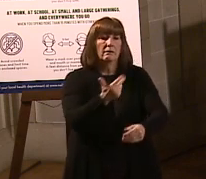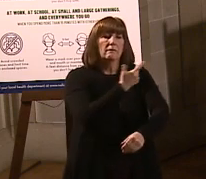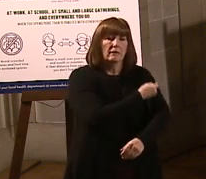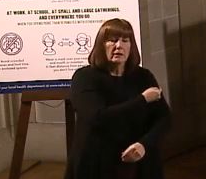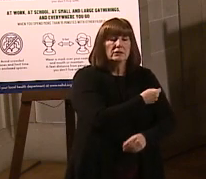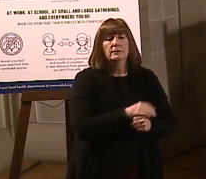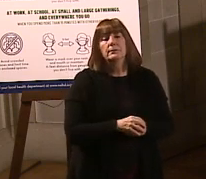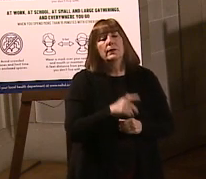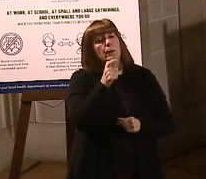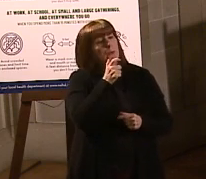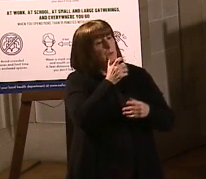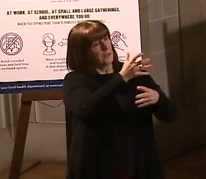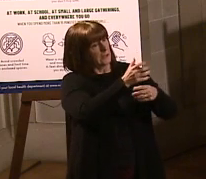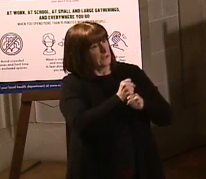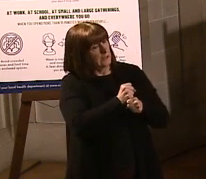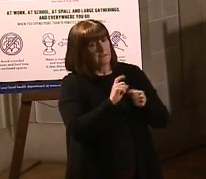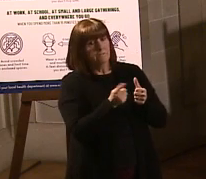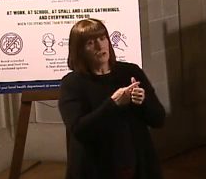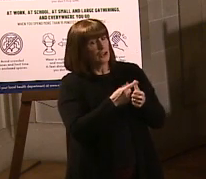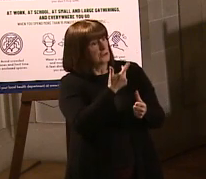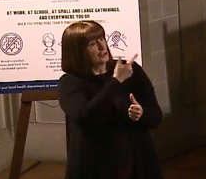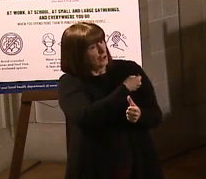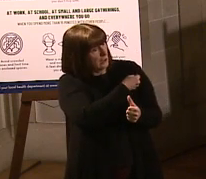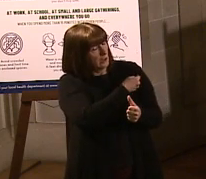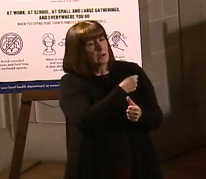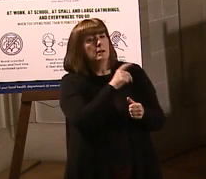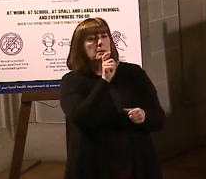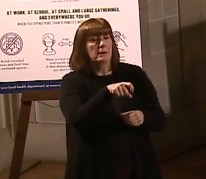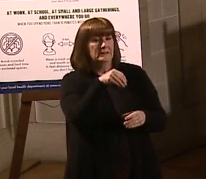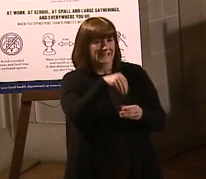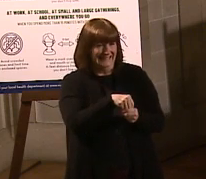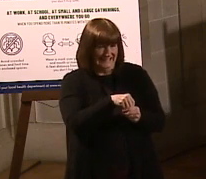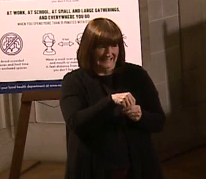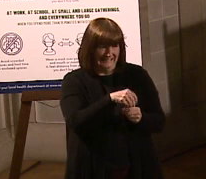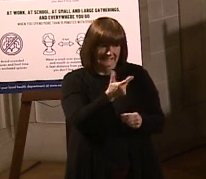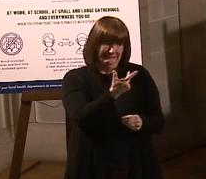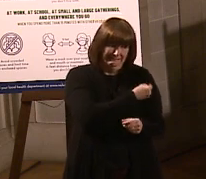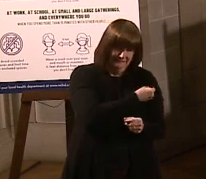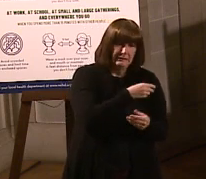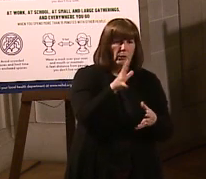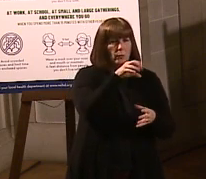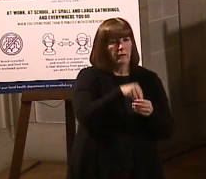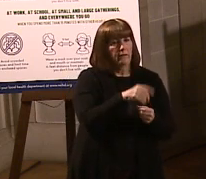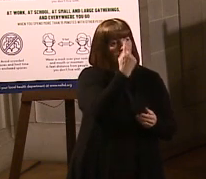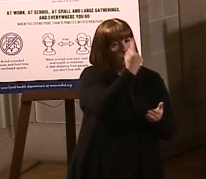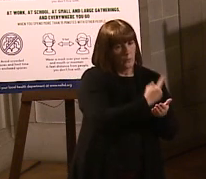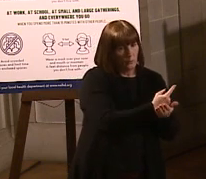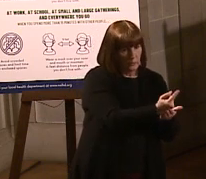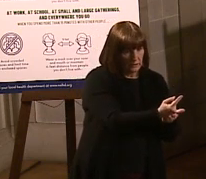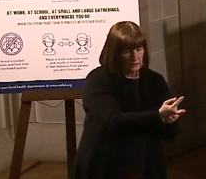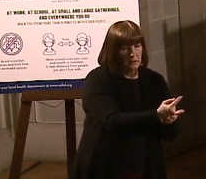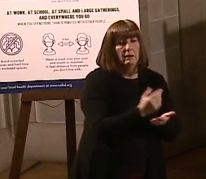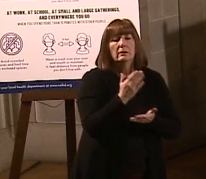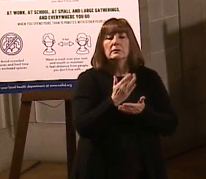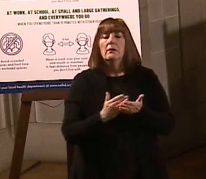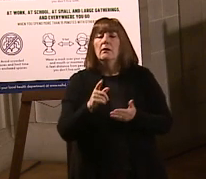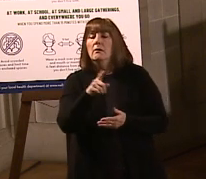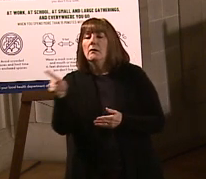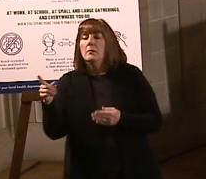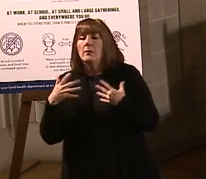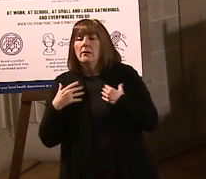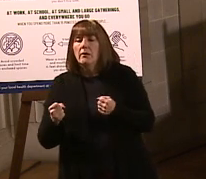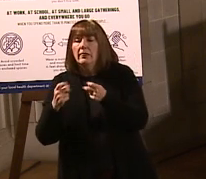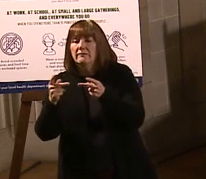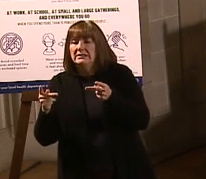receiving vaccine product first doses are required to get it in arms within one week. Some healthcare facilities do require slightly longer